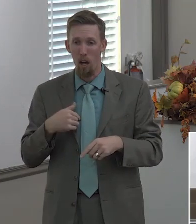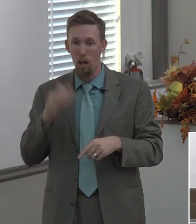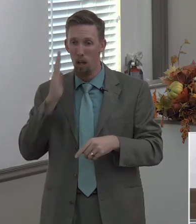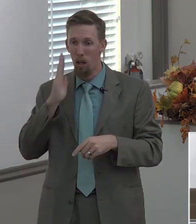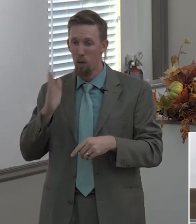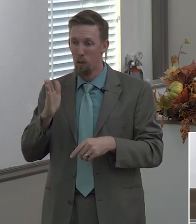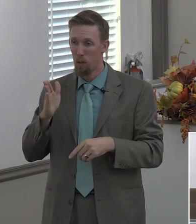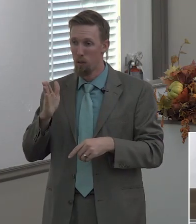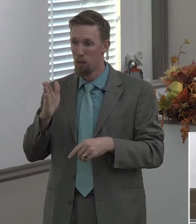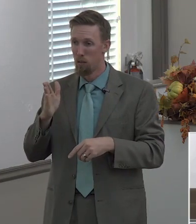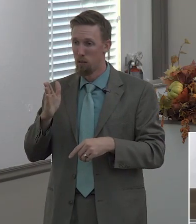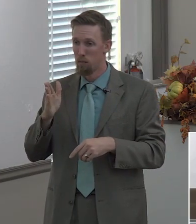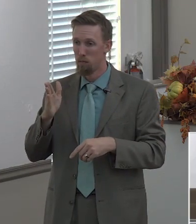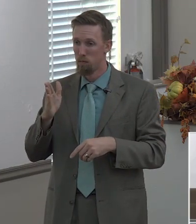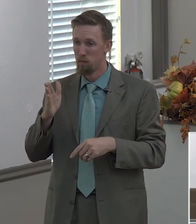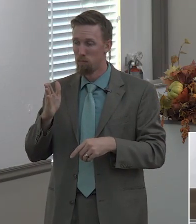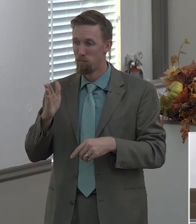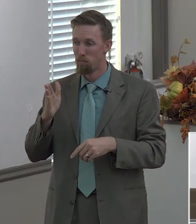that has the final say